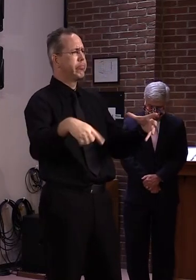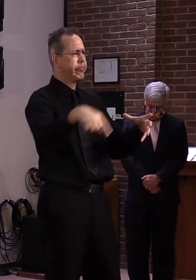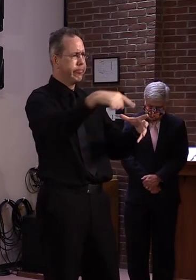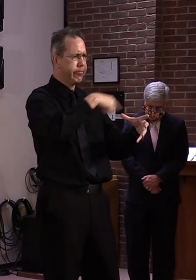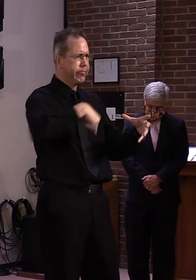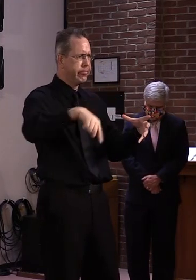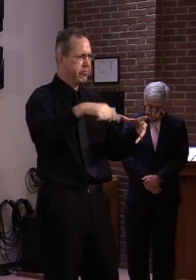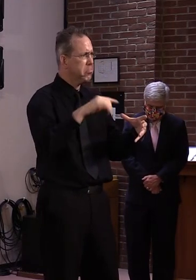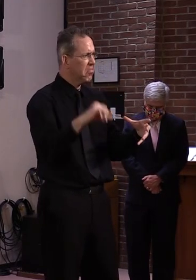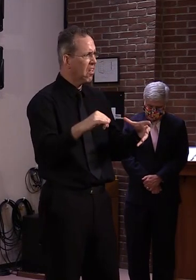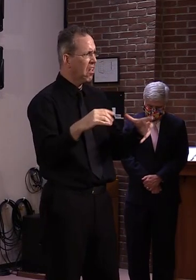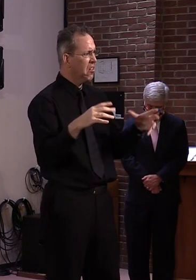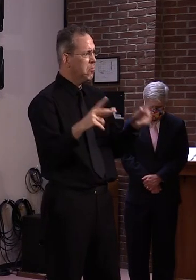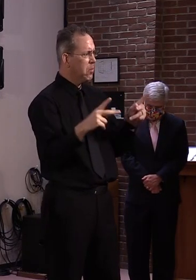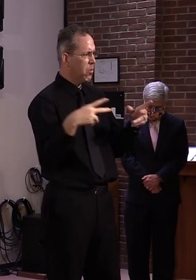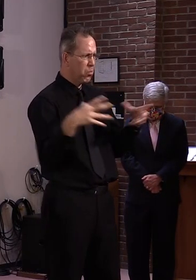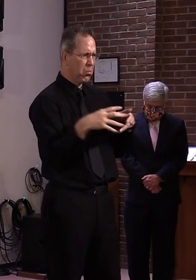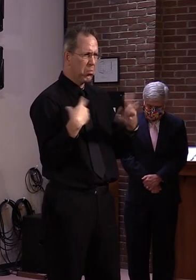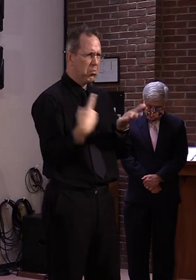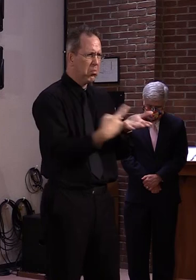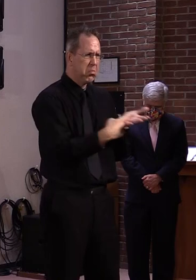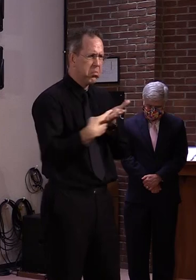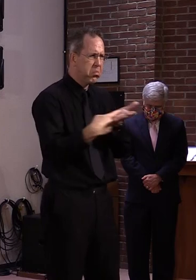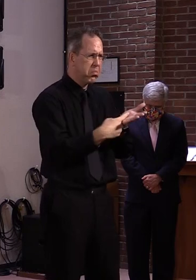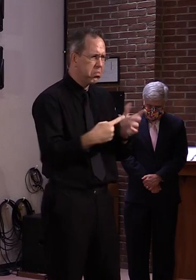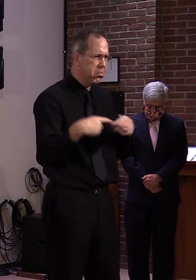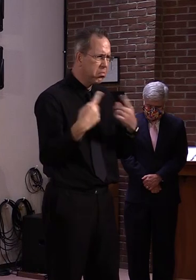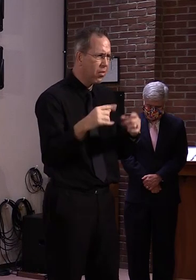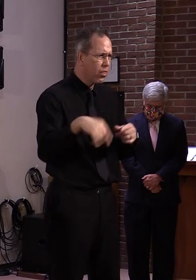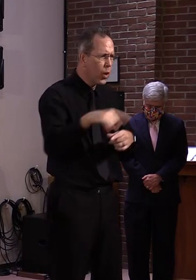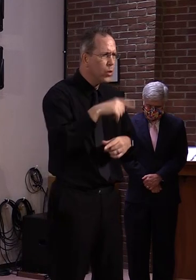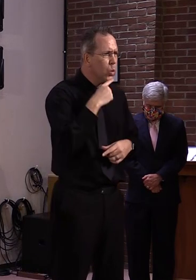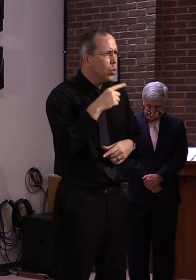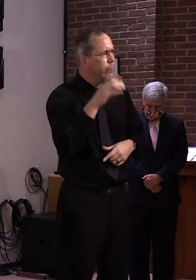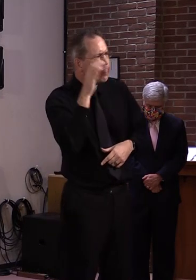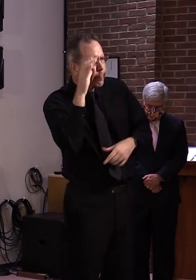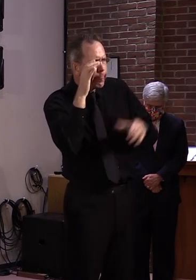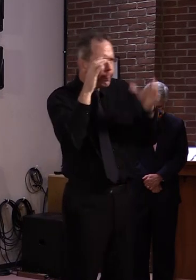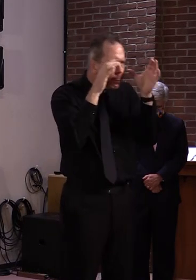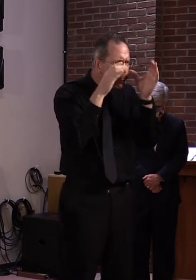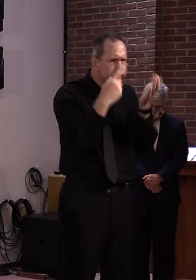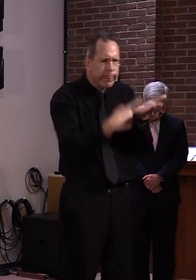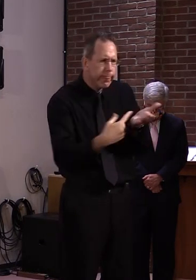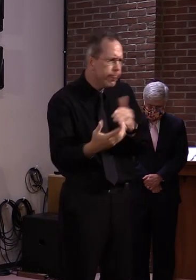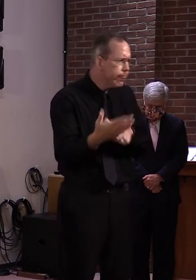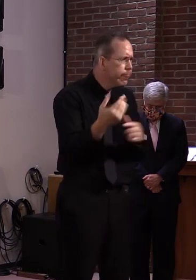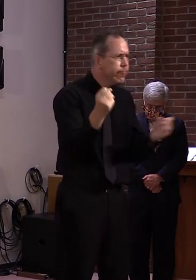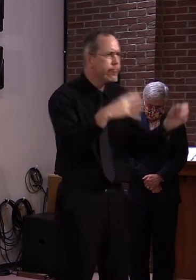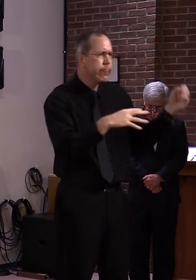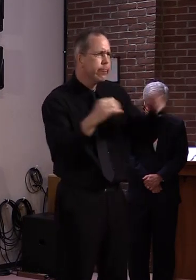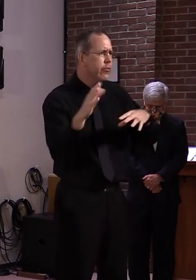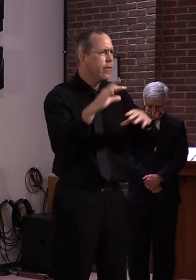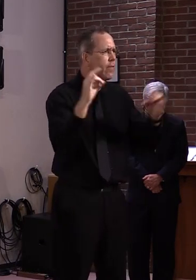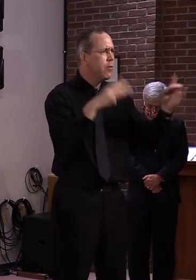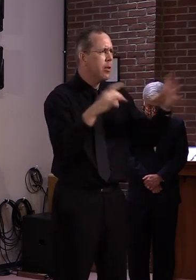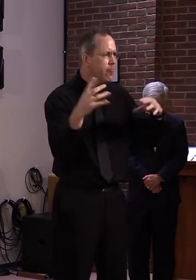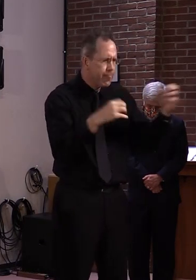certainly interested in the proposal to a certain extent, but my thinking now of having been a superintendent